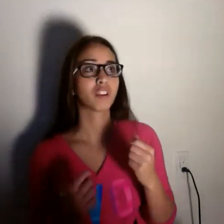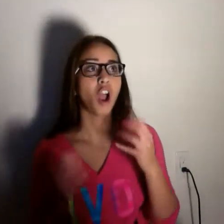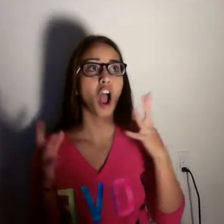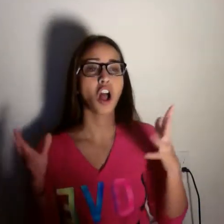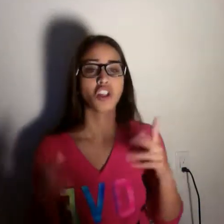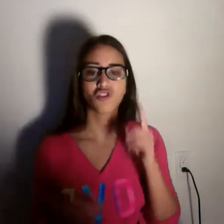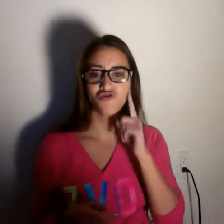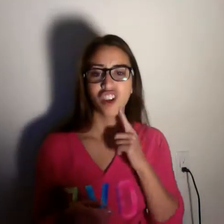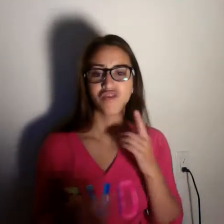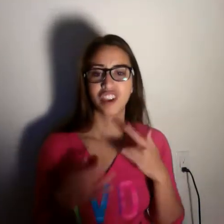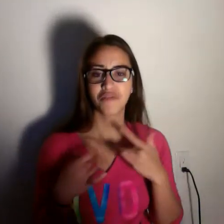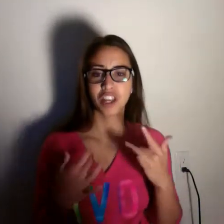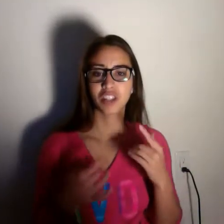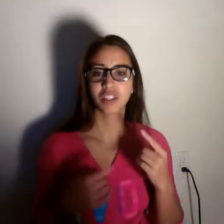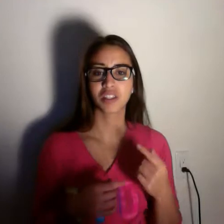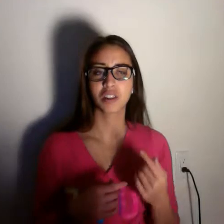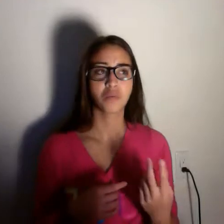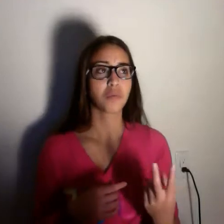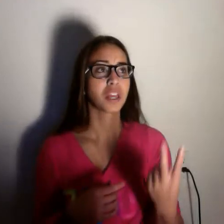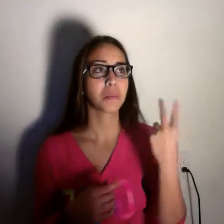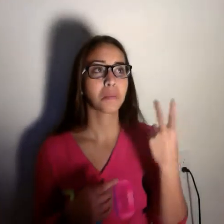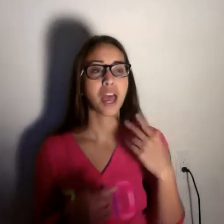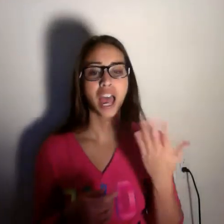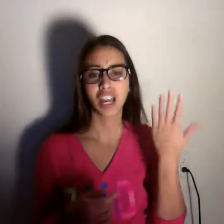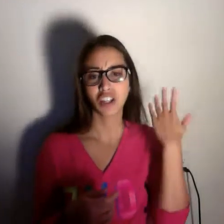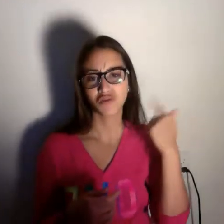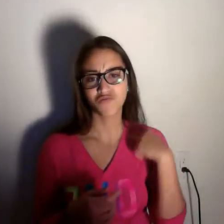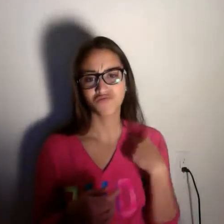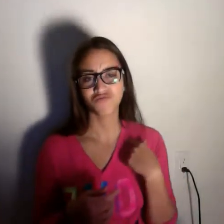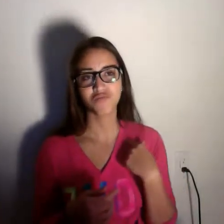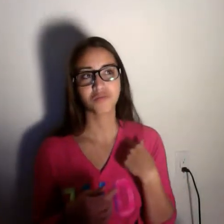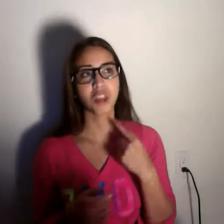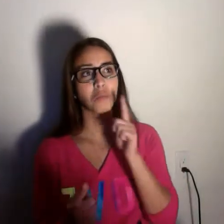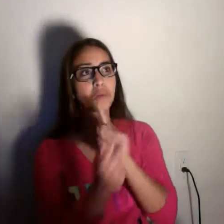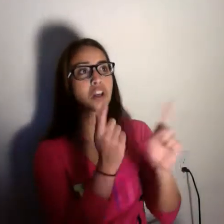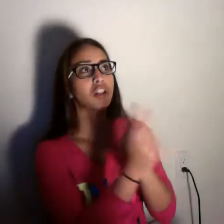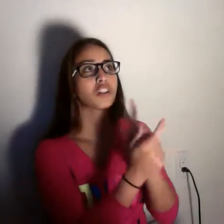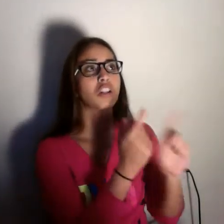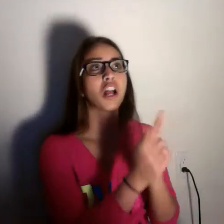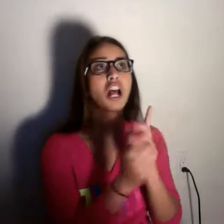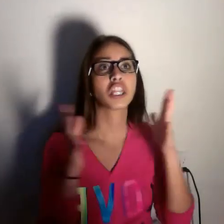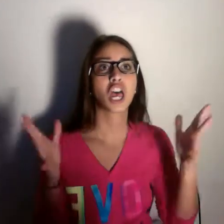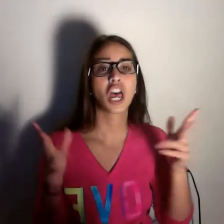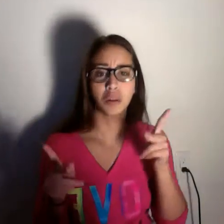them all. Chia Pets, the pottery that grows. Available at CVS, Walgreens, Rite Aid, and Kmart.